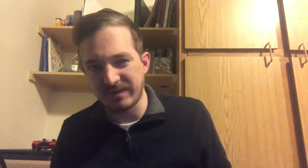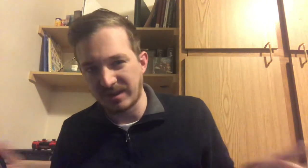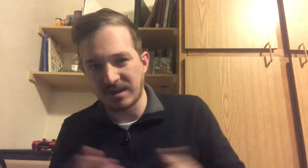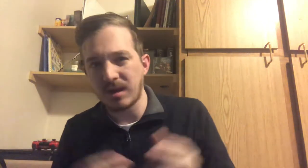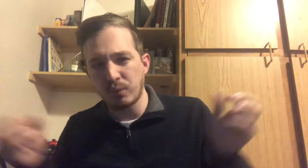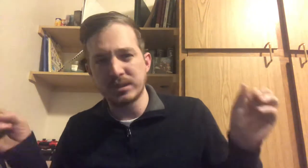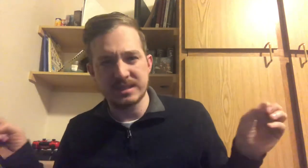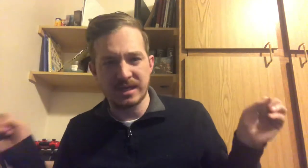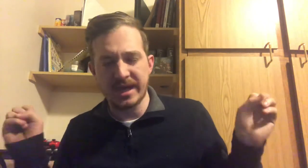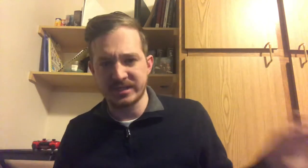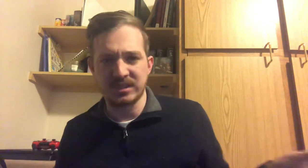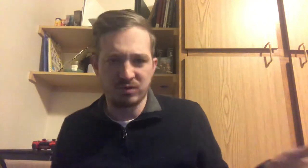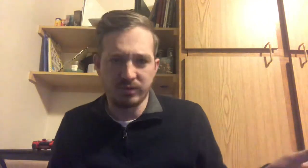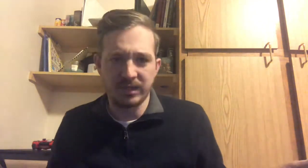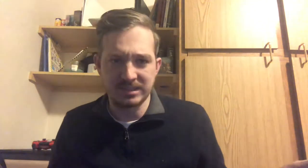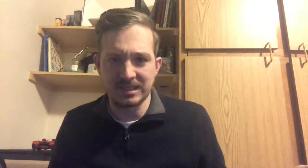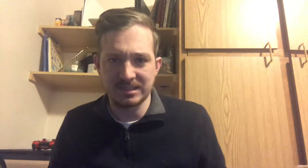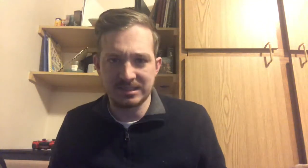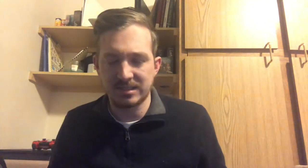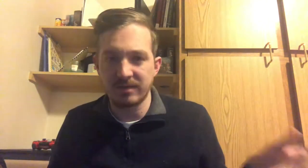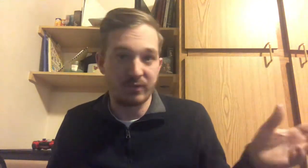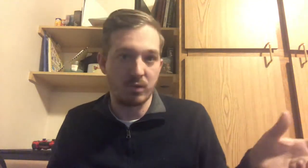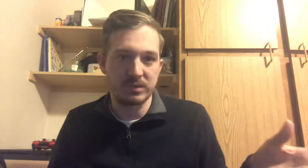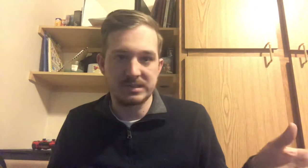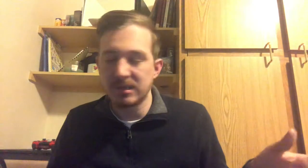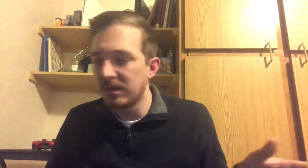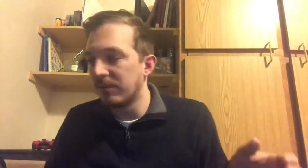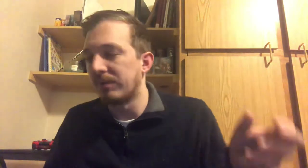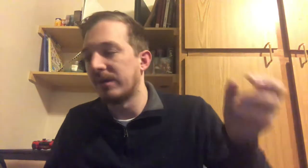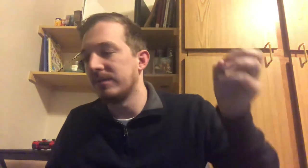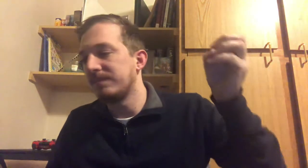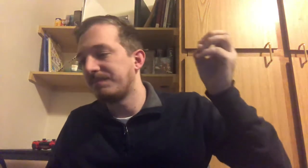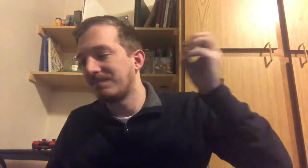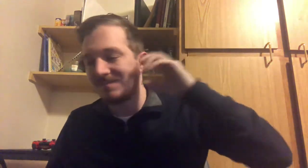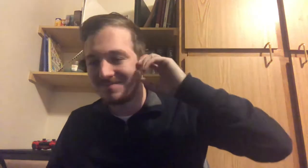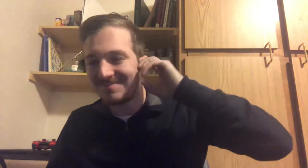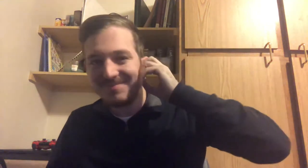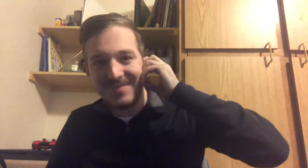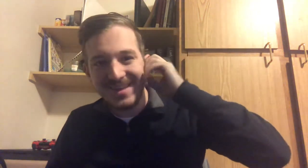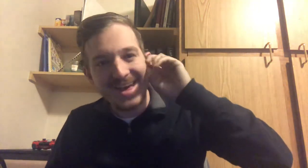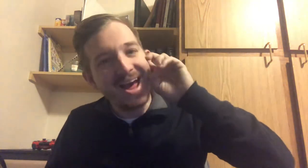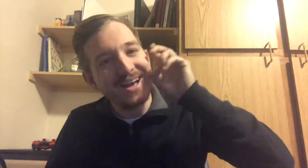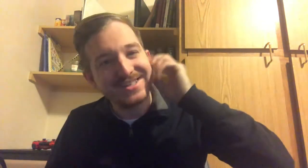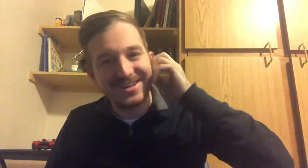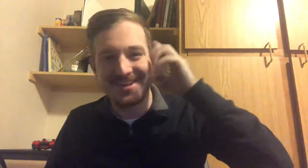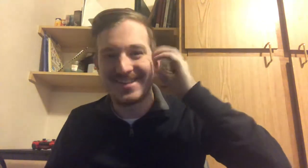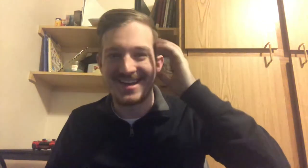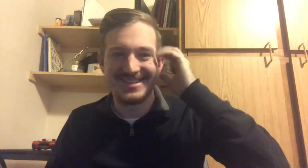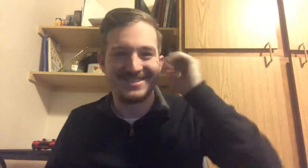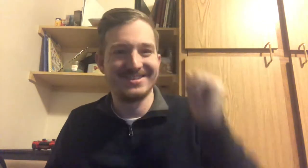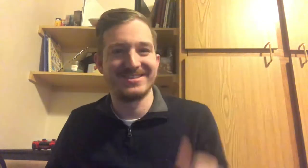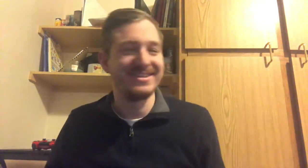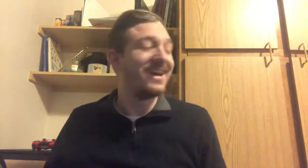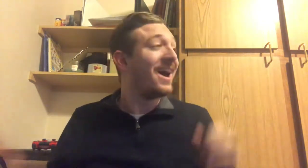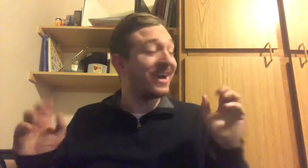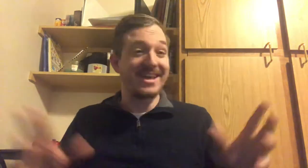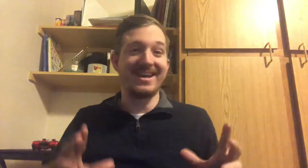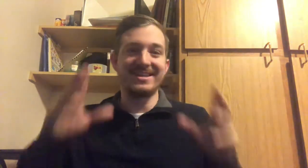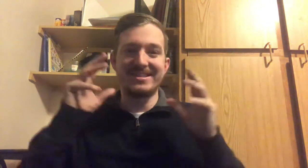like that, not ones that actually truly exist, of course, but the action on that is just, again, it's